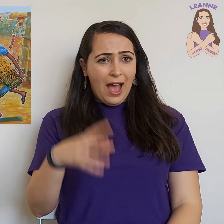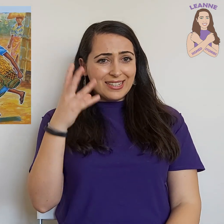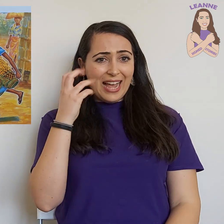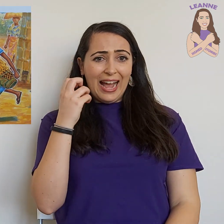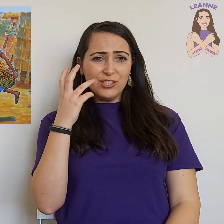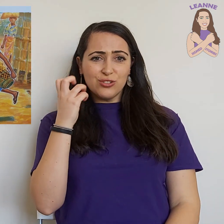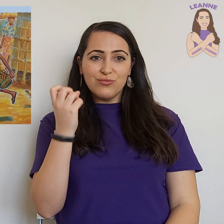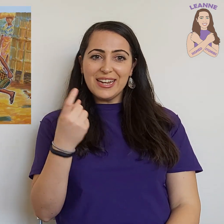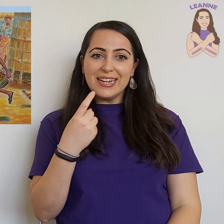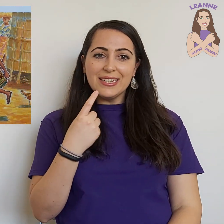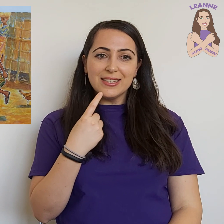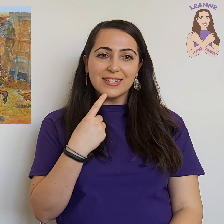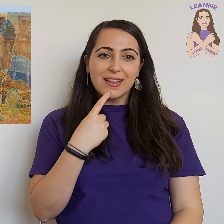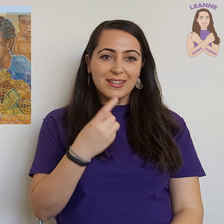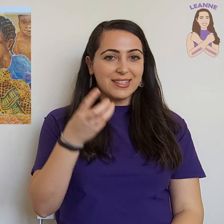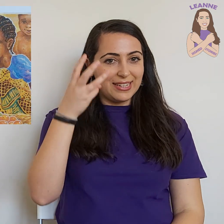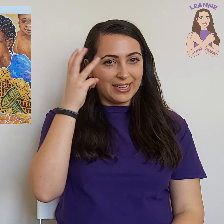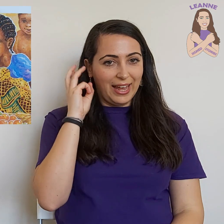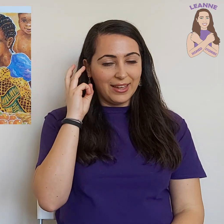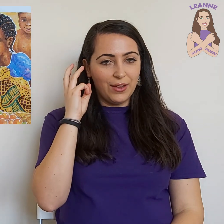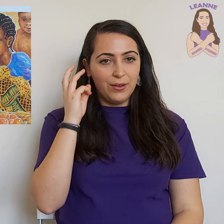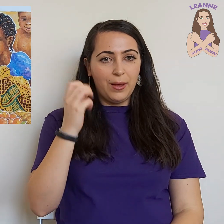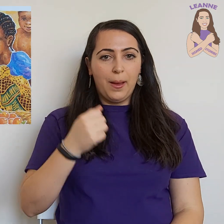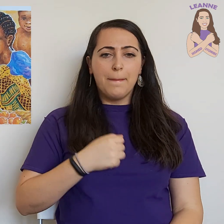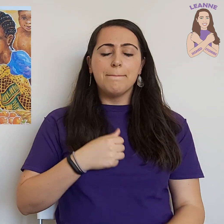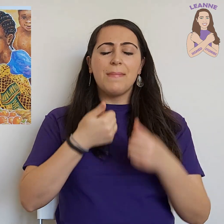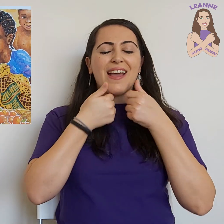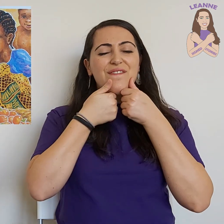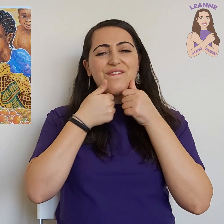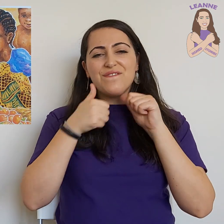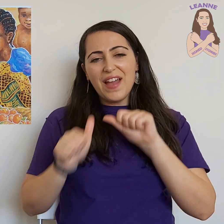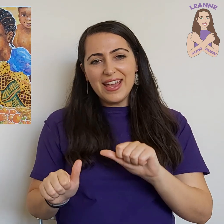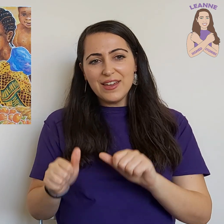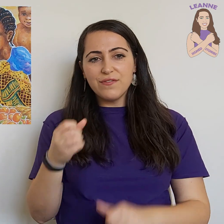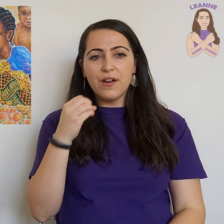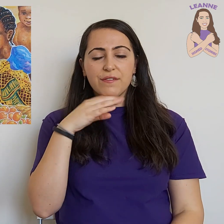Tangerines, said Achao. My favourite fruit.